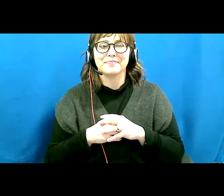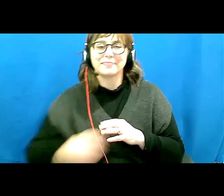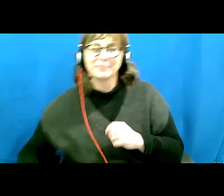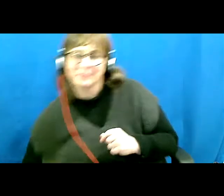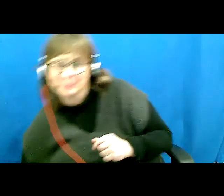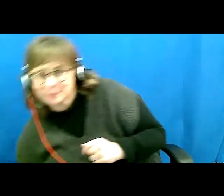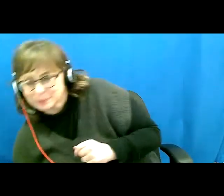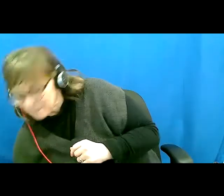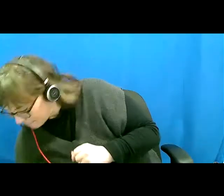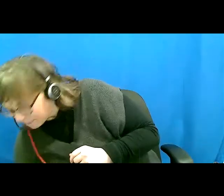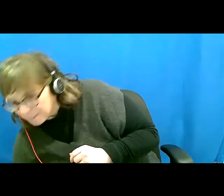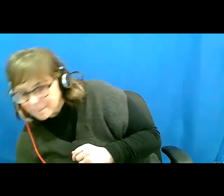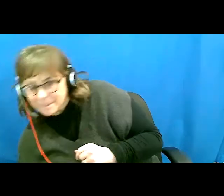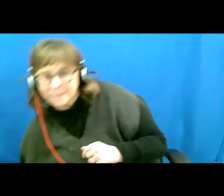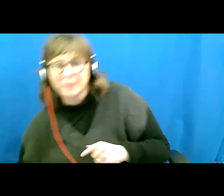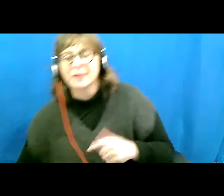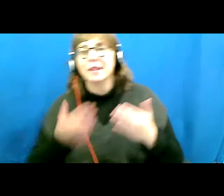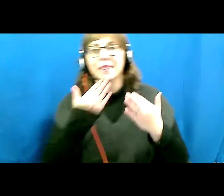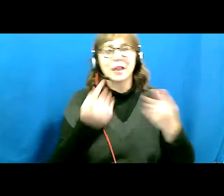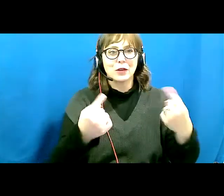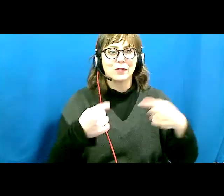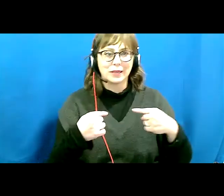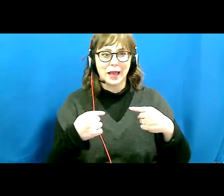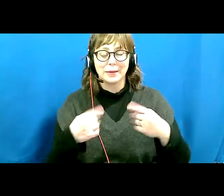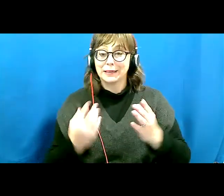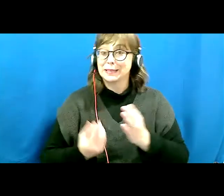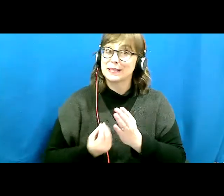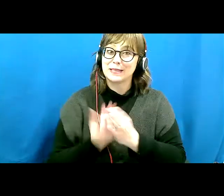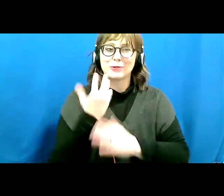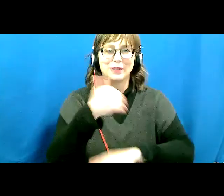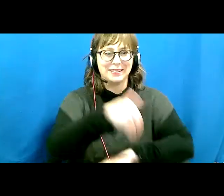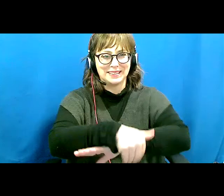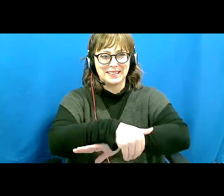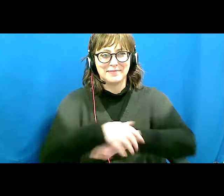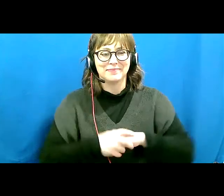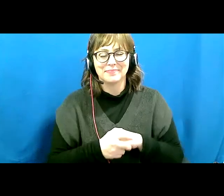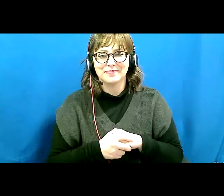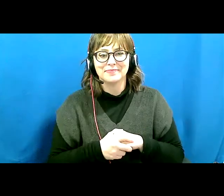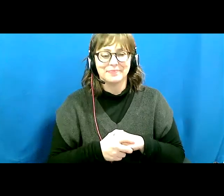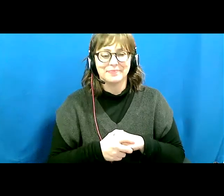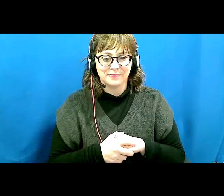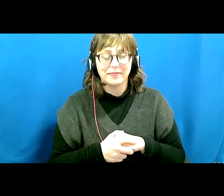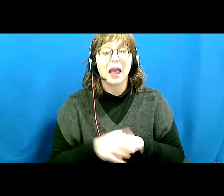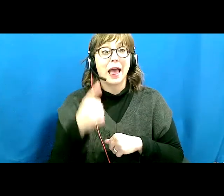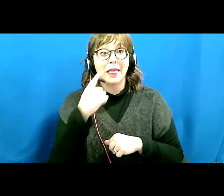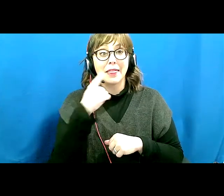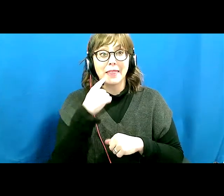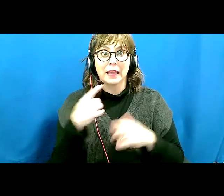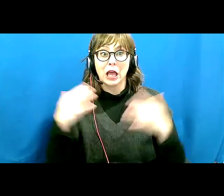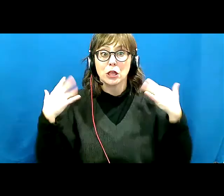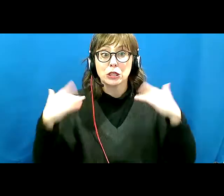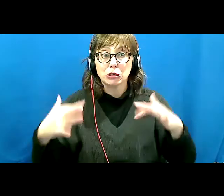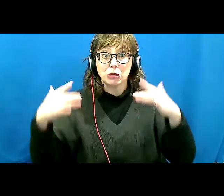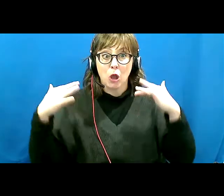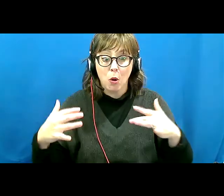Great to see you all out on this spring evening. I think the snowmageddon is finally